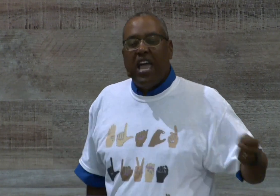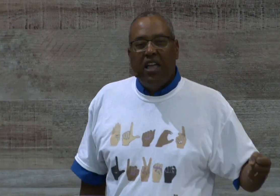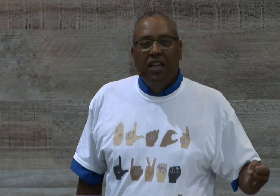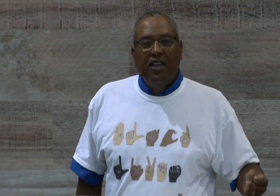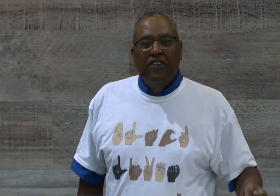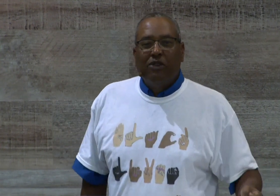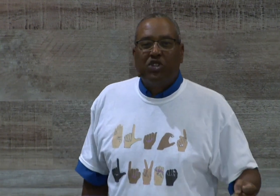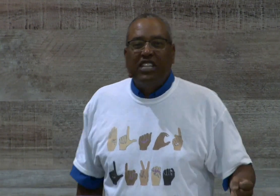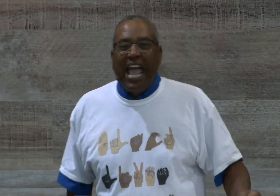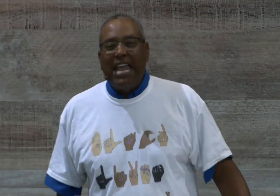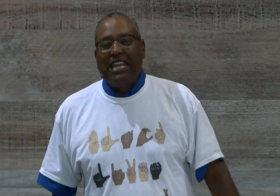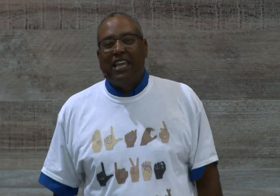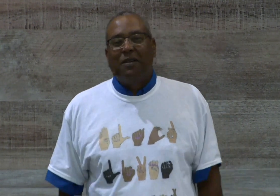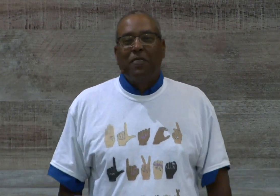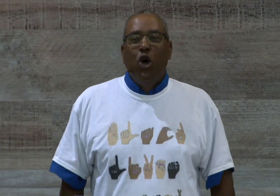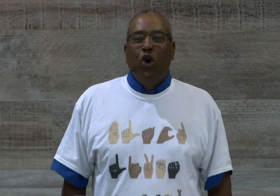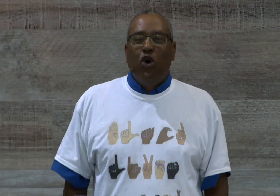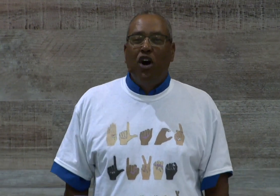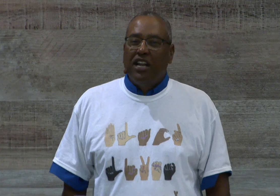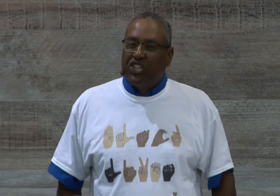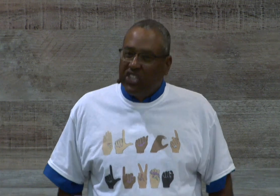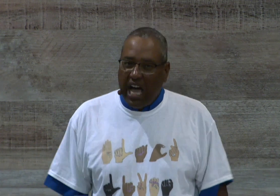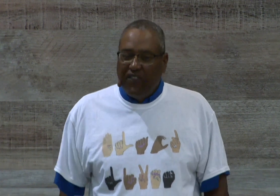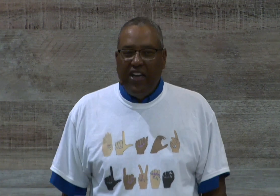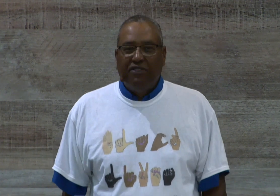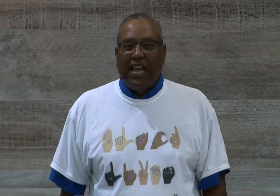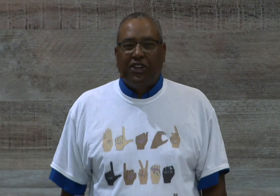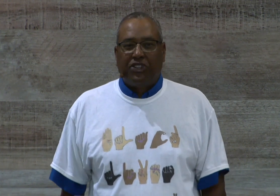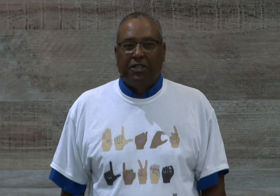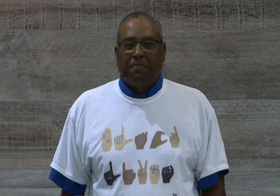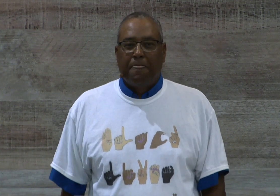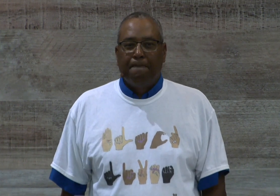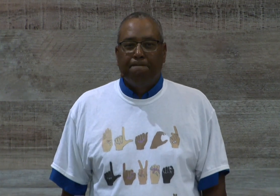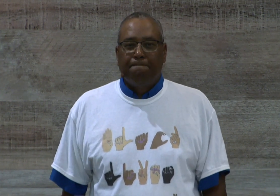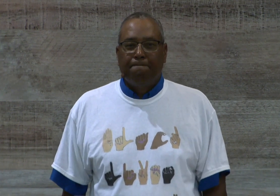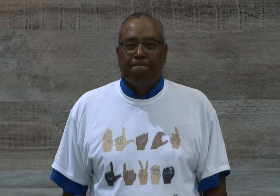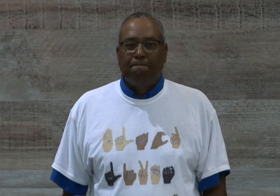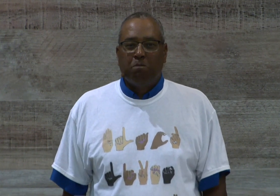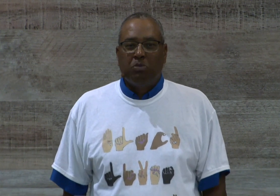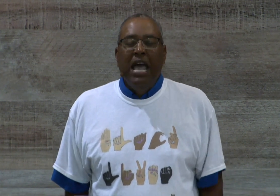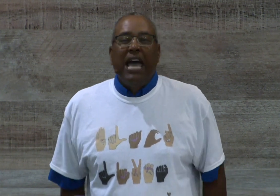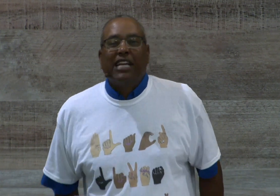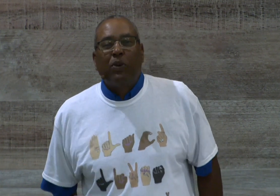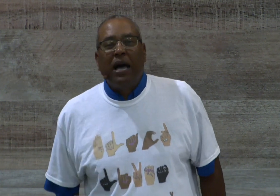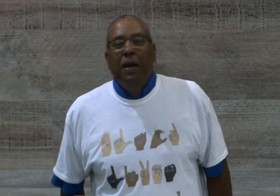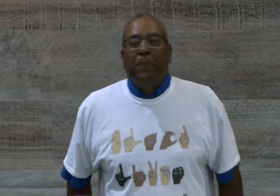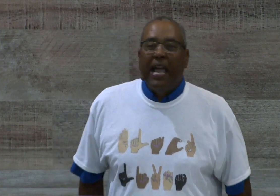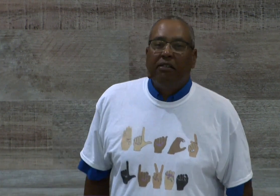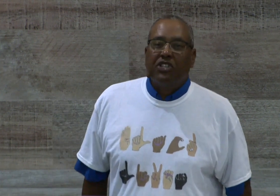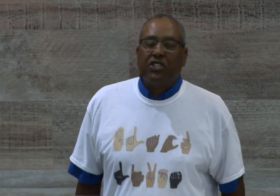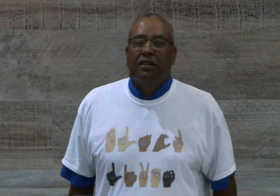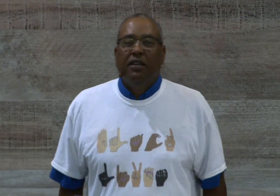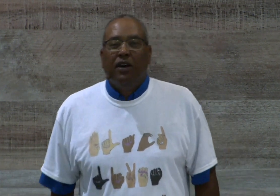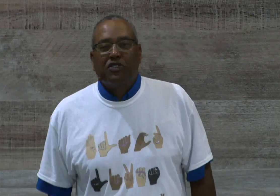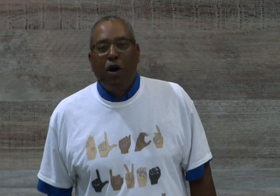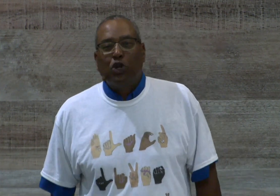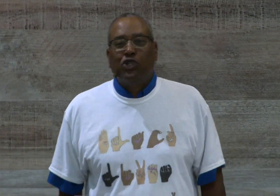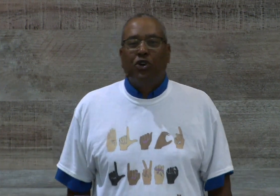from standing on a solid foundation. And that's why parents of small children,